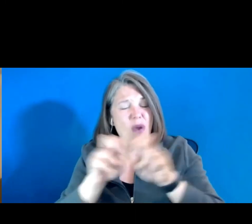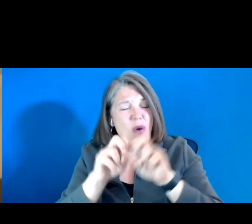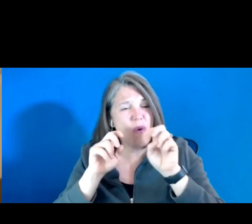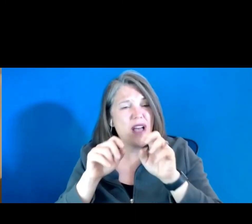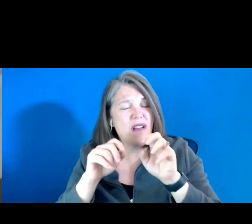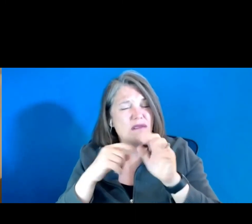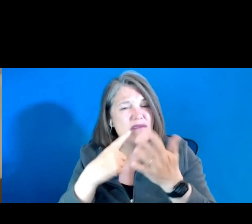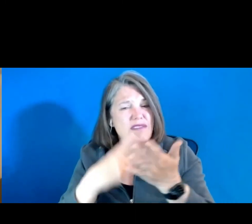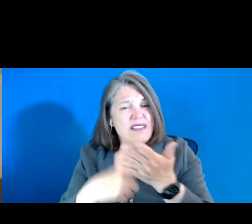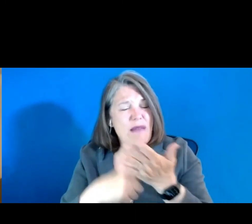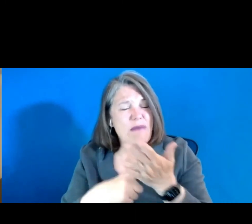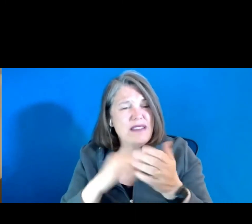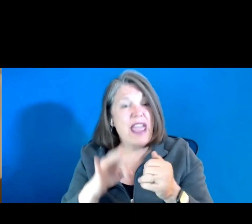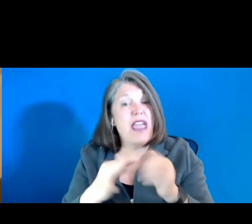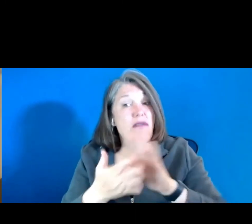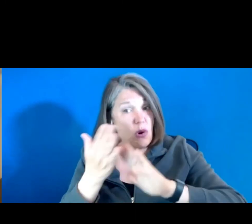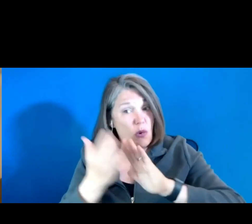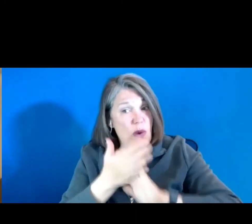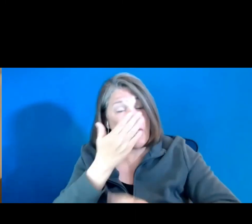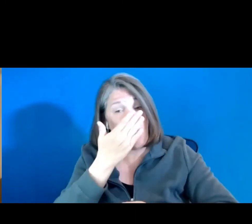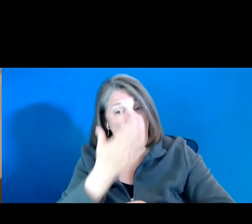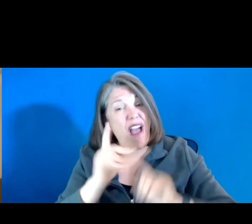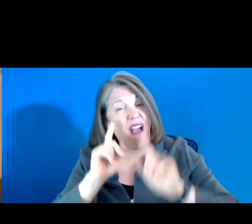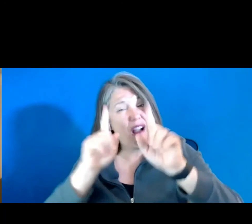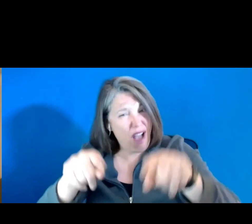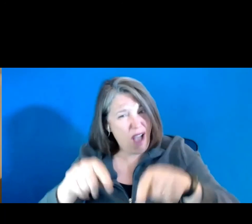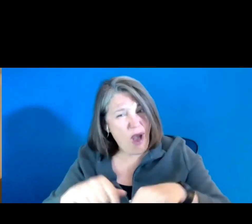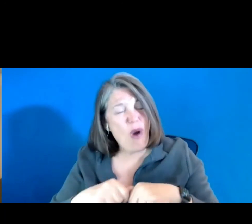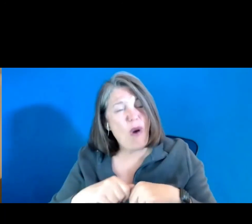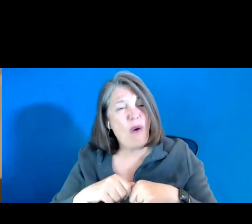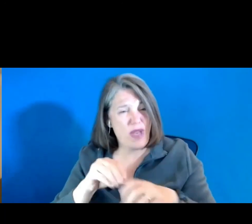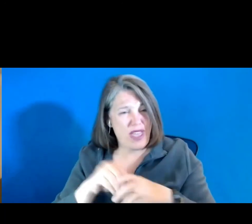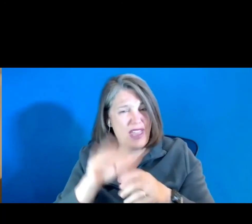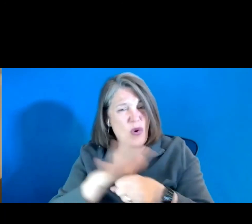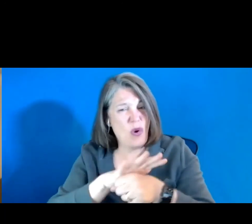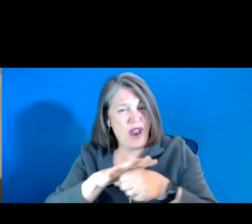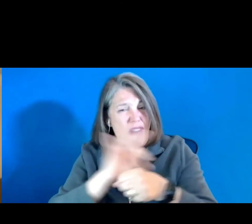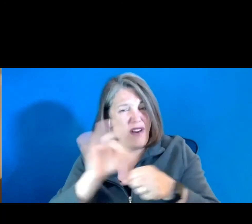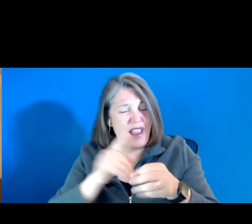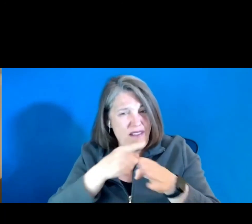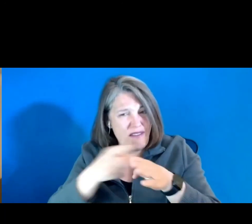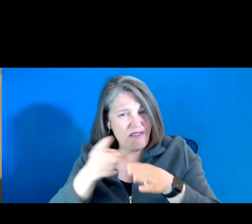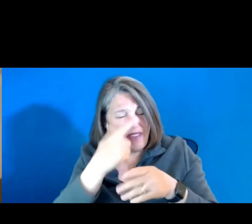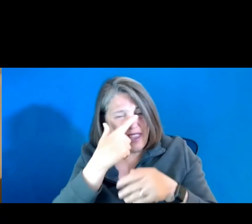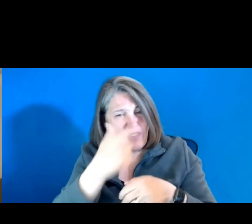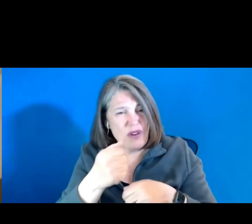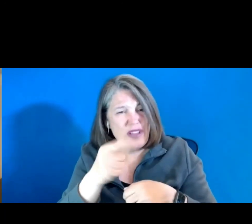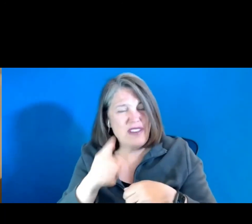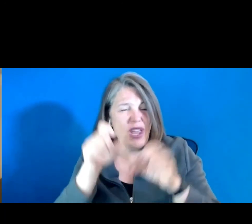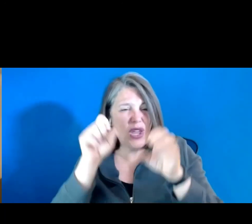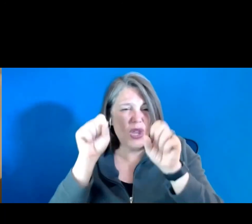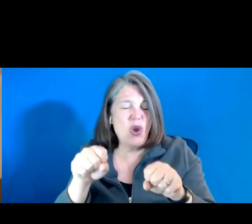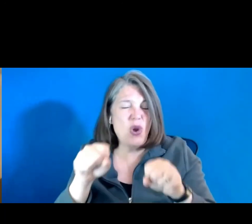well, go to a roundtable in your area of interest, you'll be able to sort by all of those